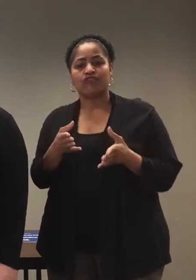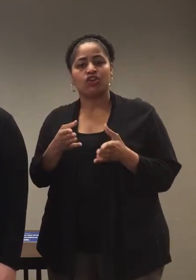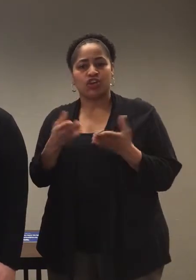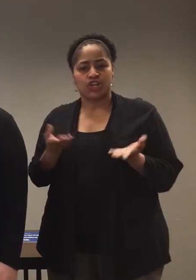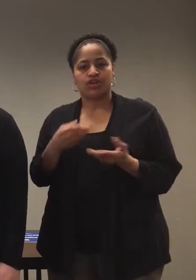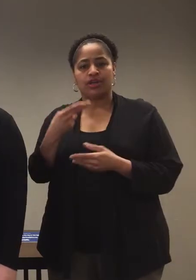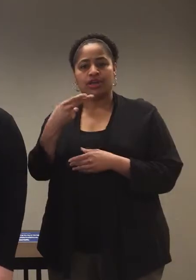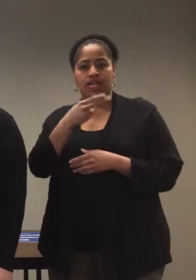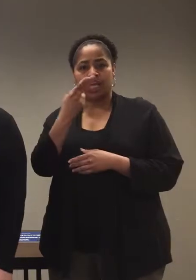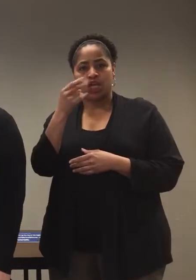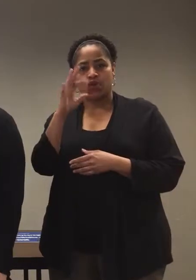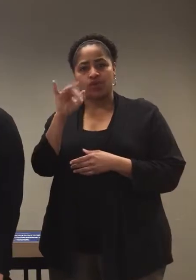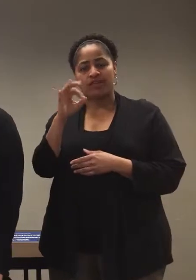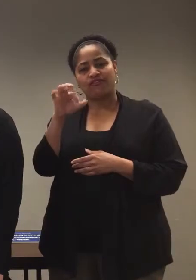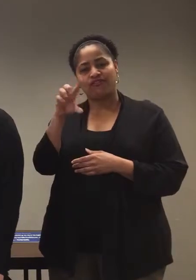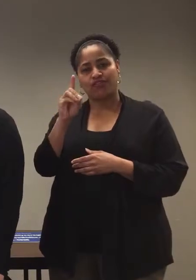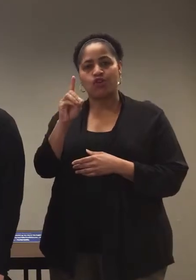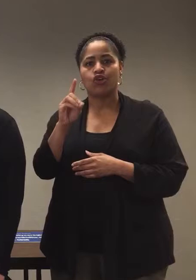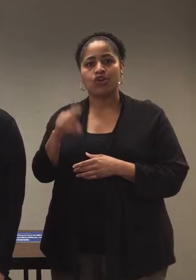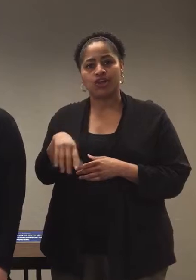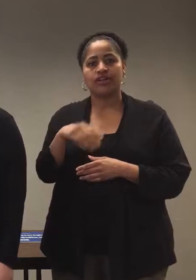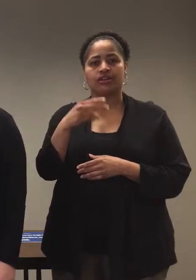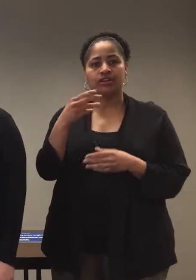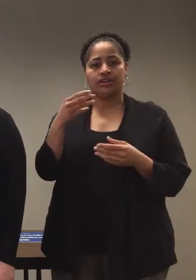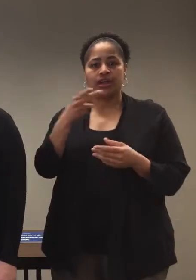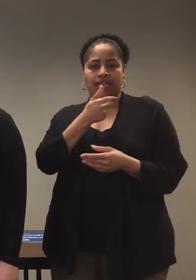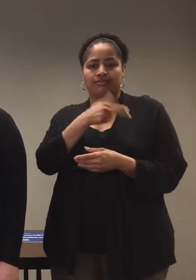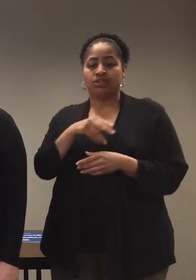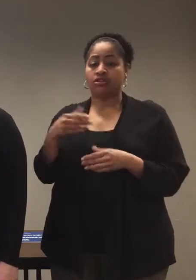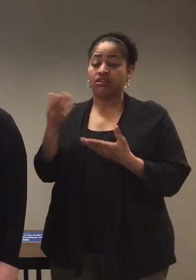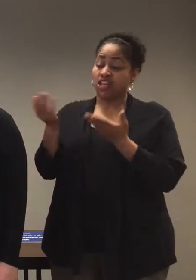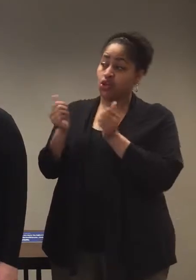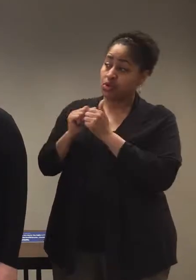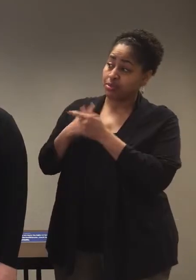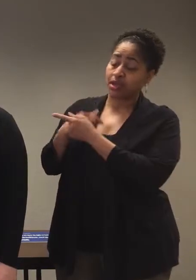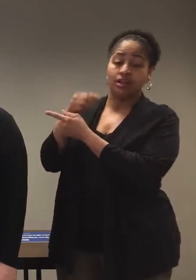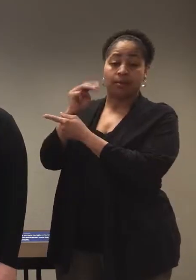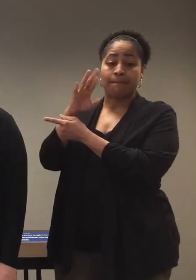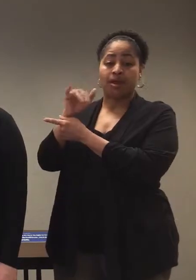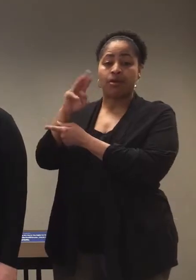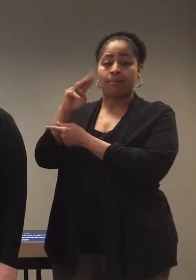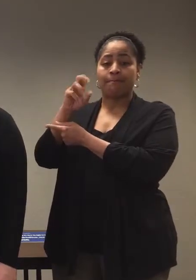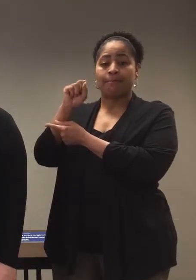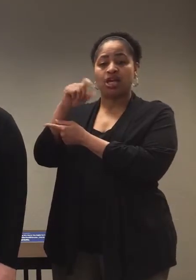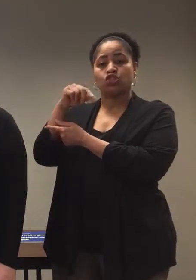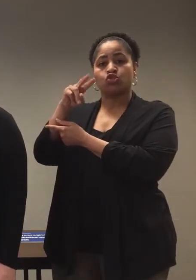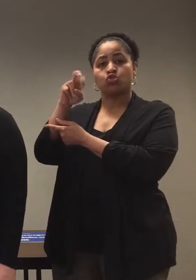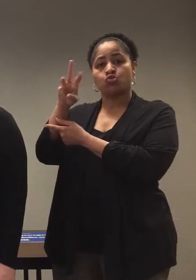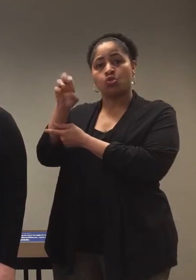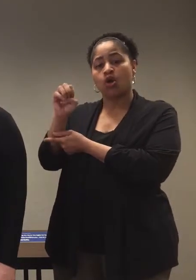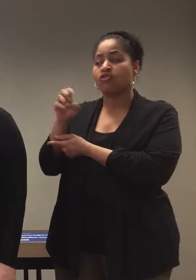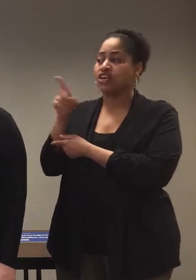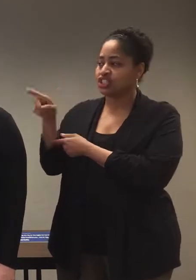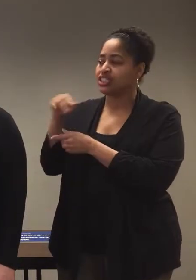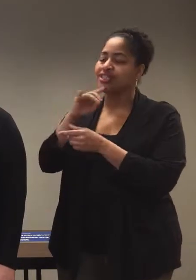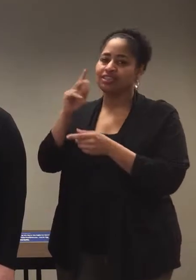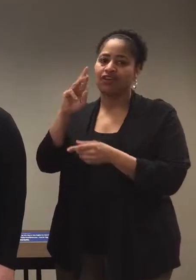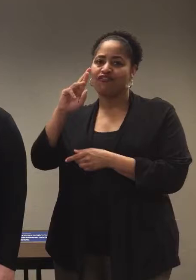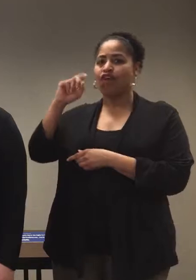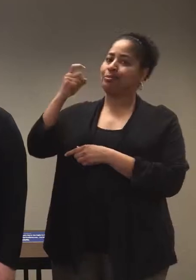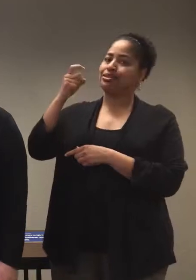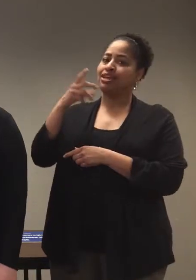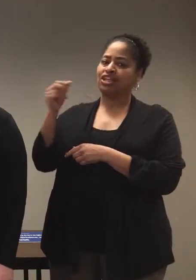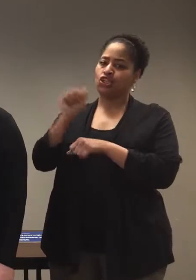and joining me today is Mary Musgrove. She is a pharmacist who is studying in the Infectious Disease